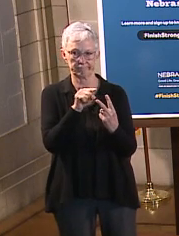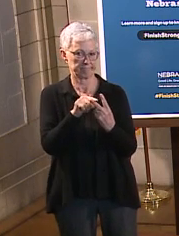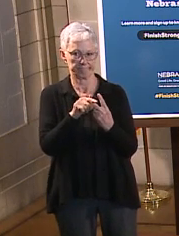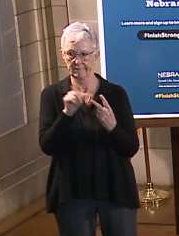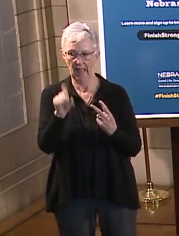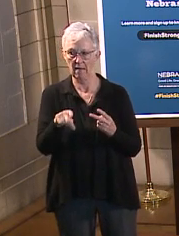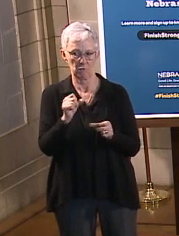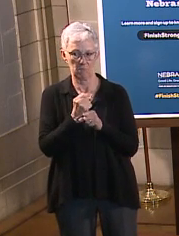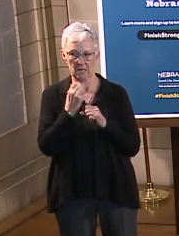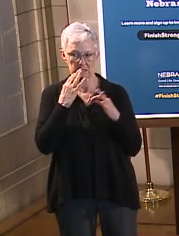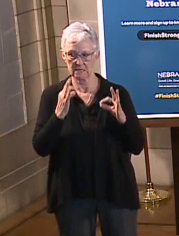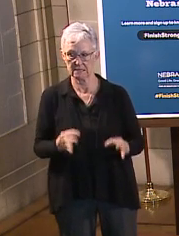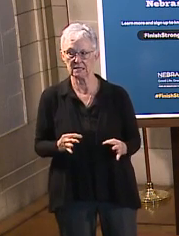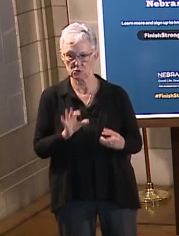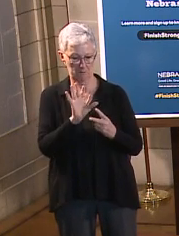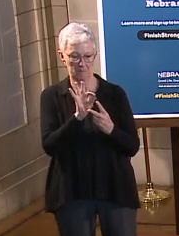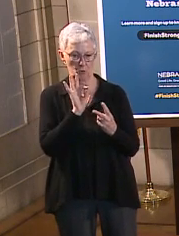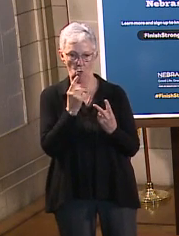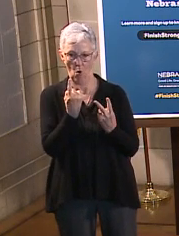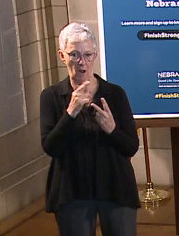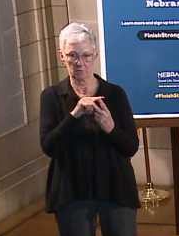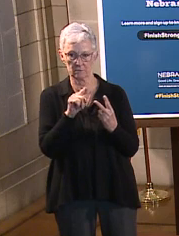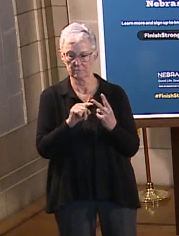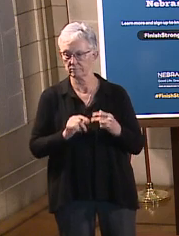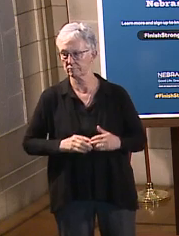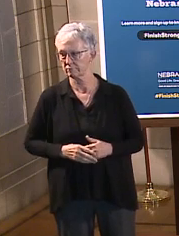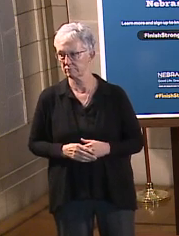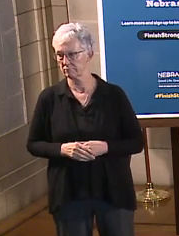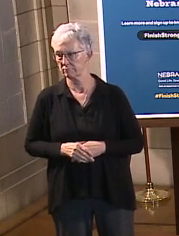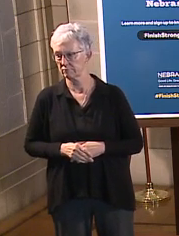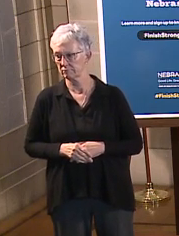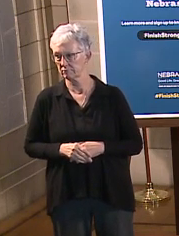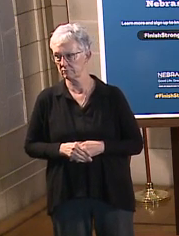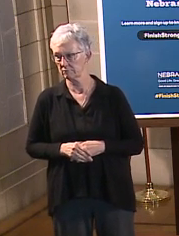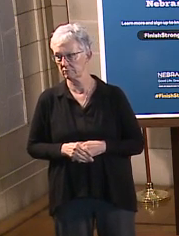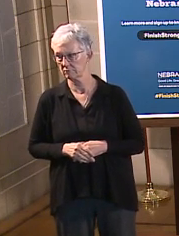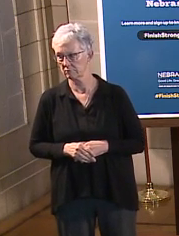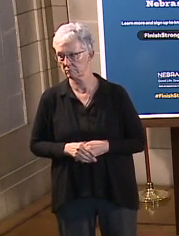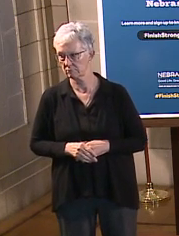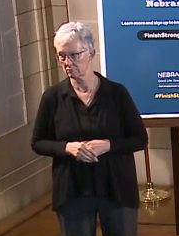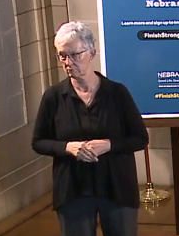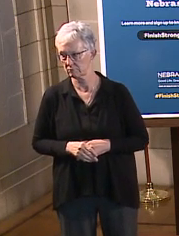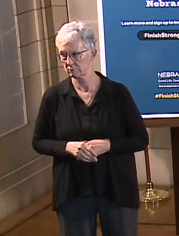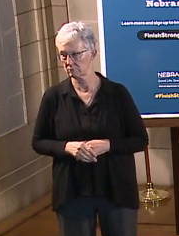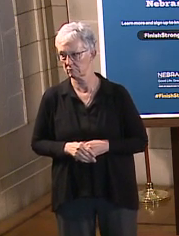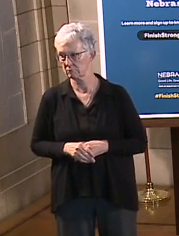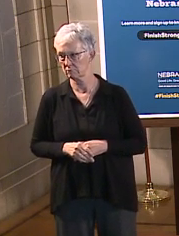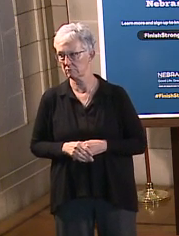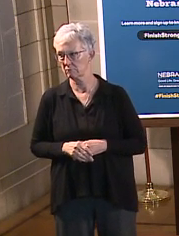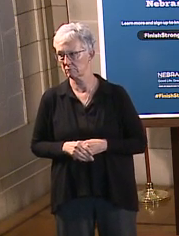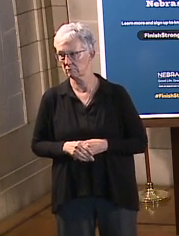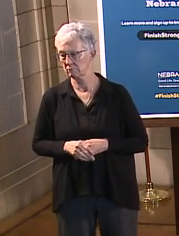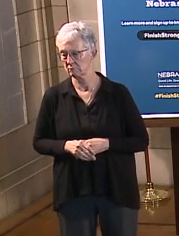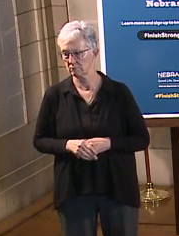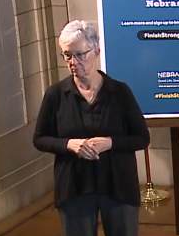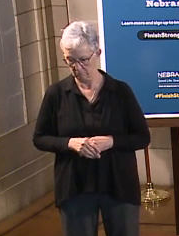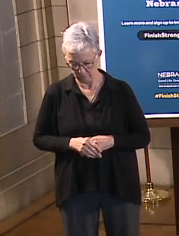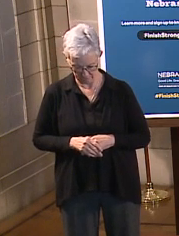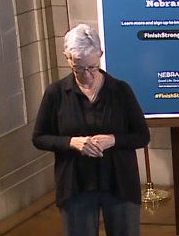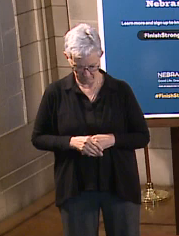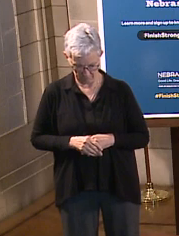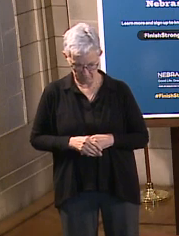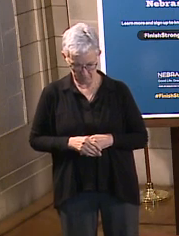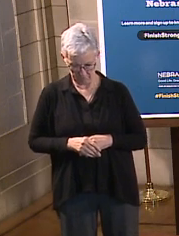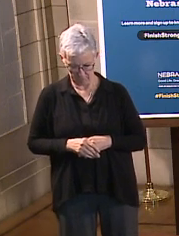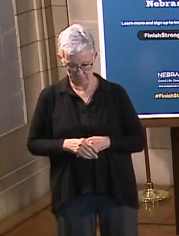one or the other. And then he also asked, do you think that there could be money set aside to help fight some of the root causes that bring people into the criminal justice system?